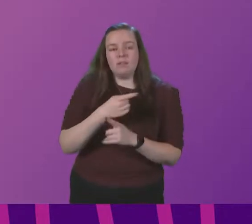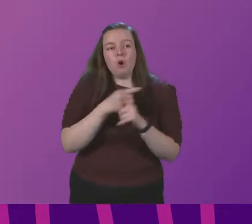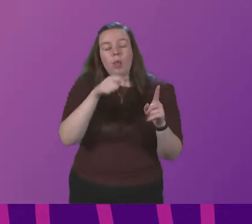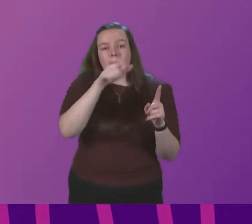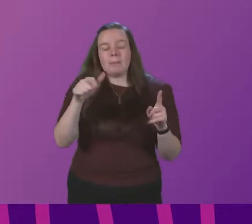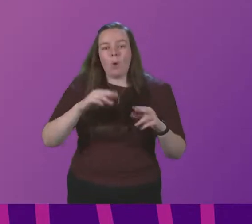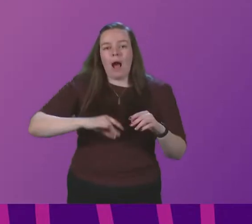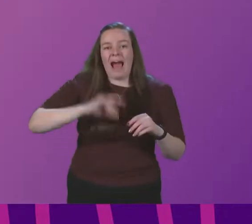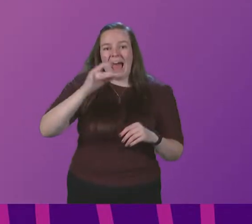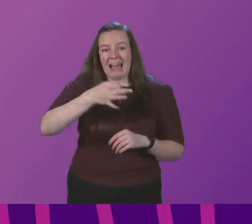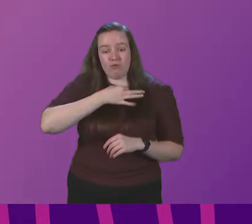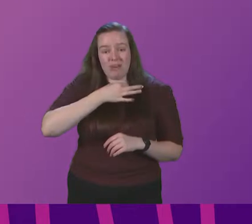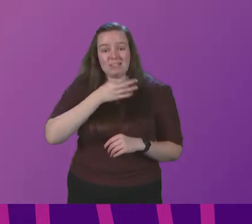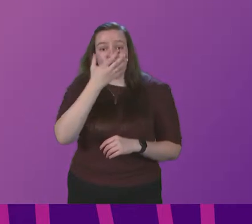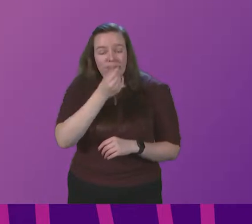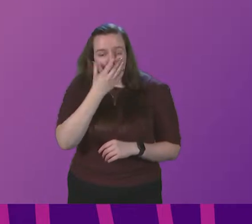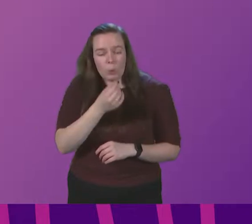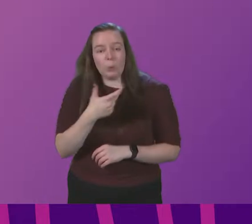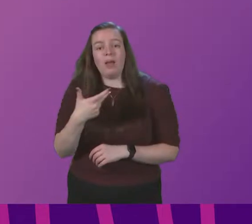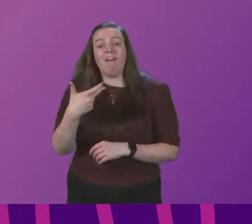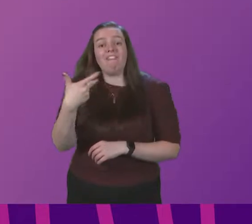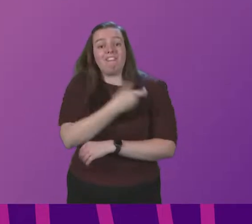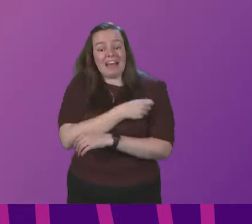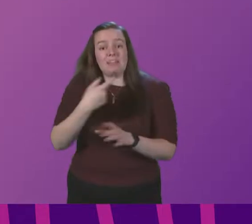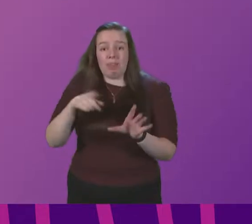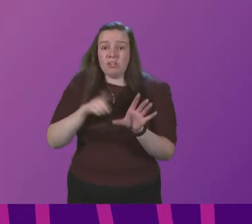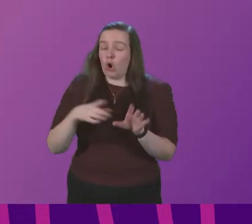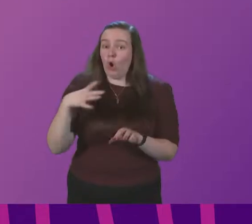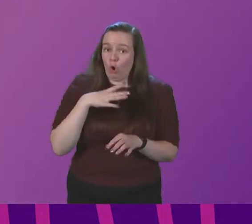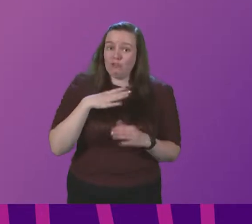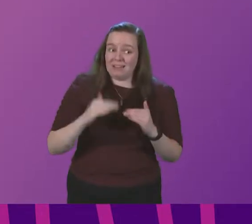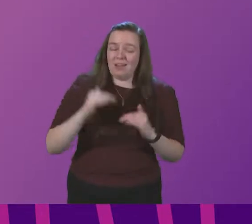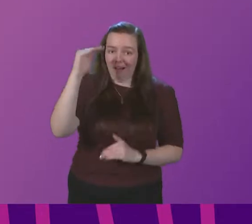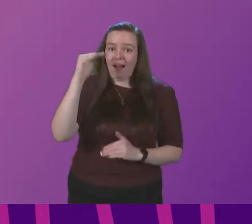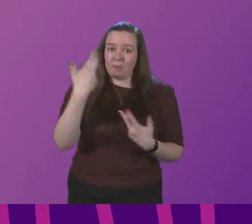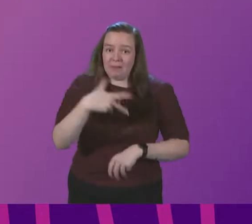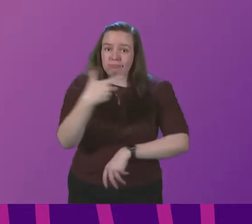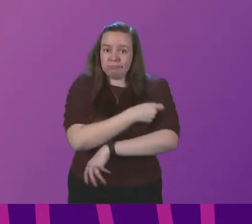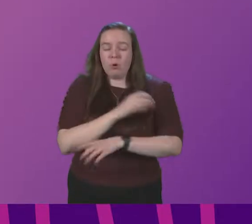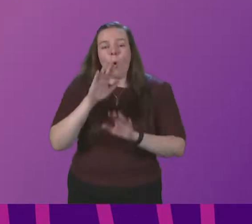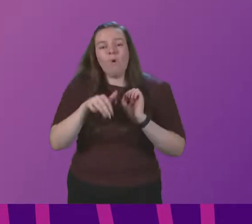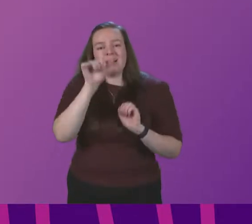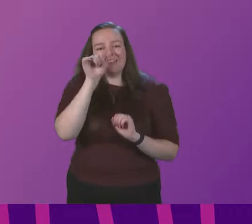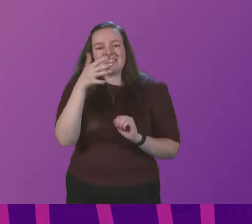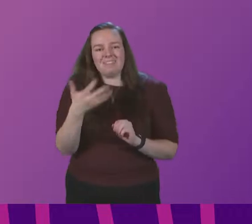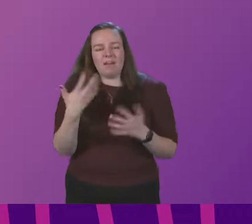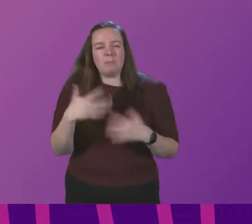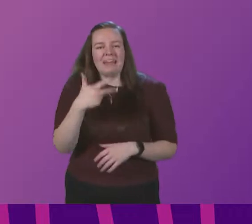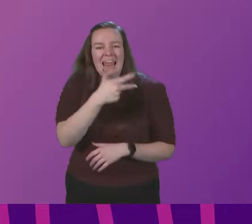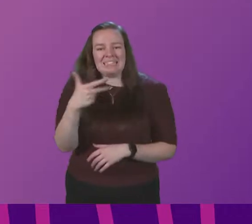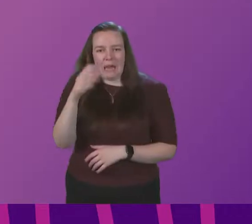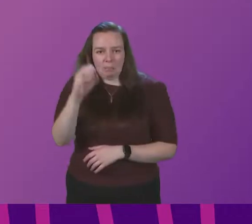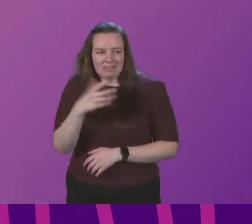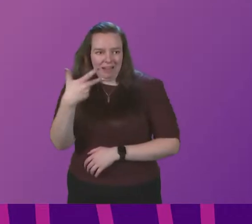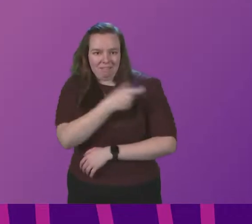risk groups for flu, uptake of the vaccine this year is already high. For over 65-year-olds, it is 88%,